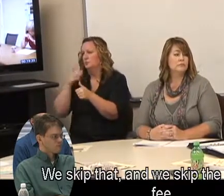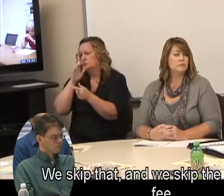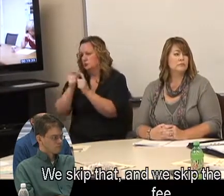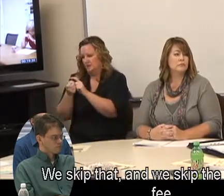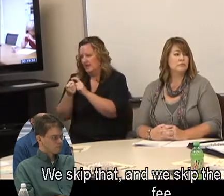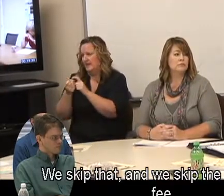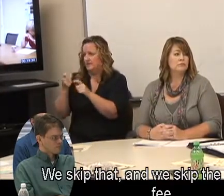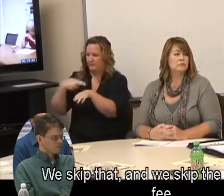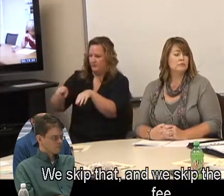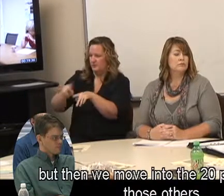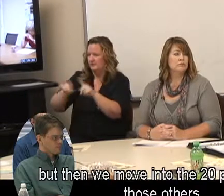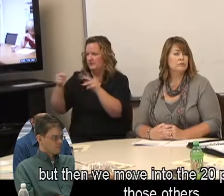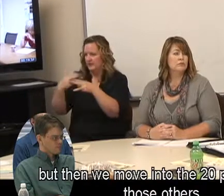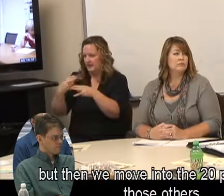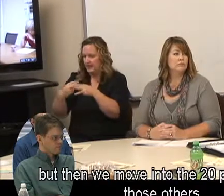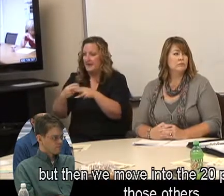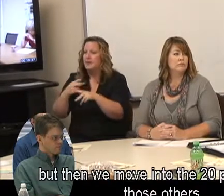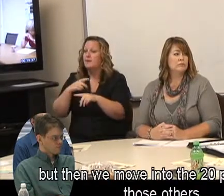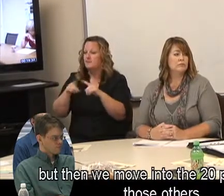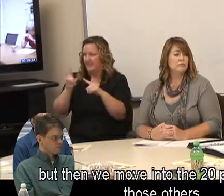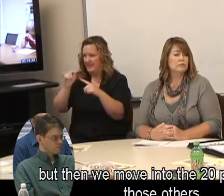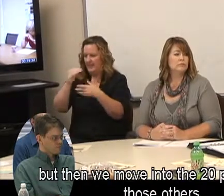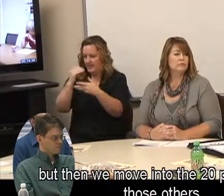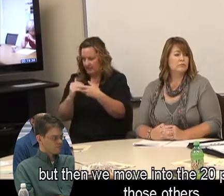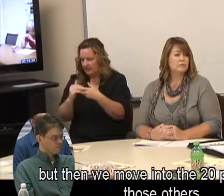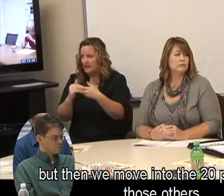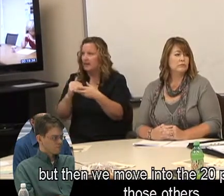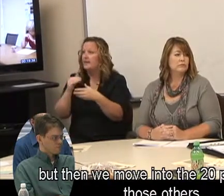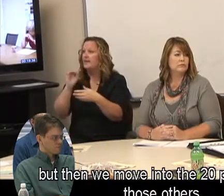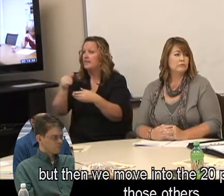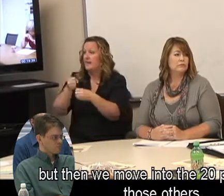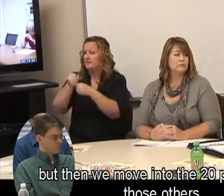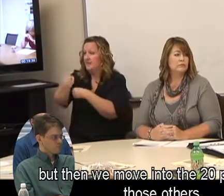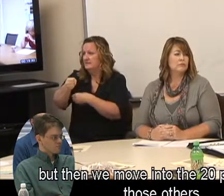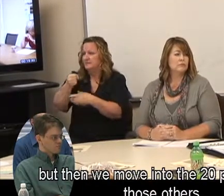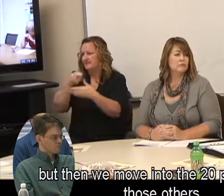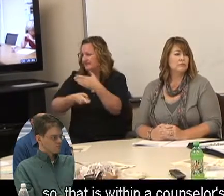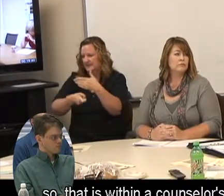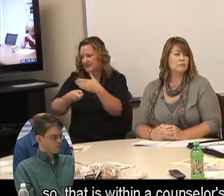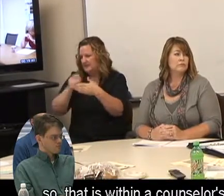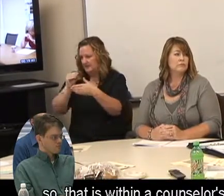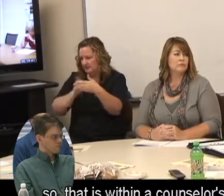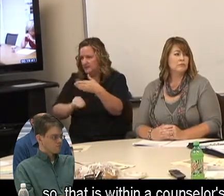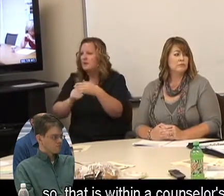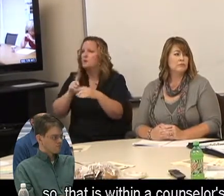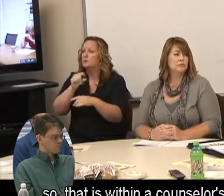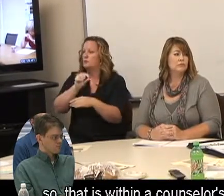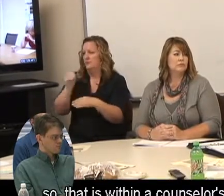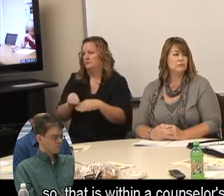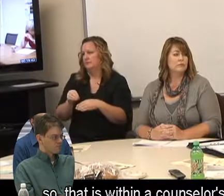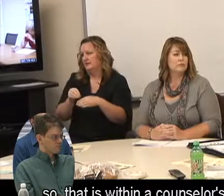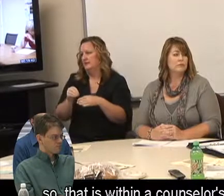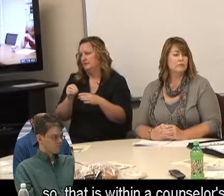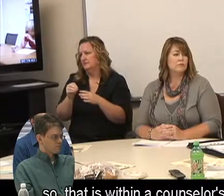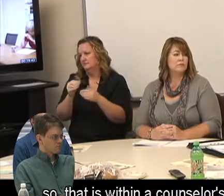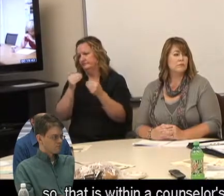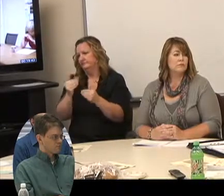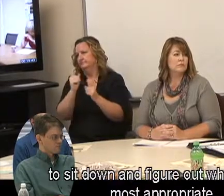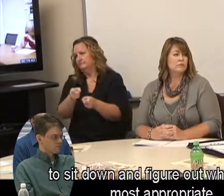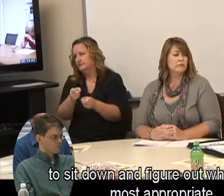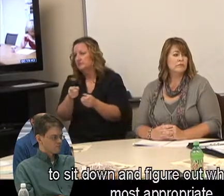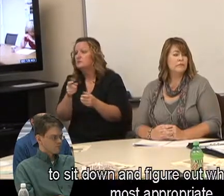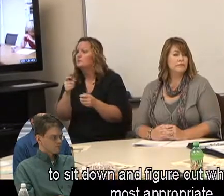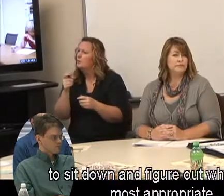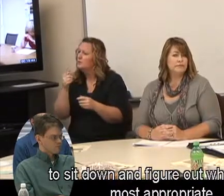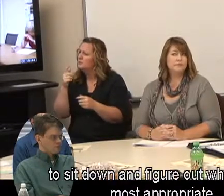that and we skip the placement fee, but then we move into the 20% and those others. So that is within a counselor's discretion